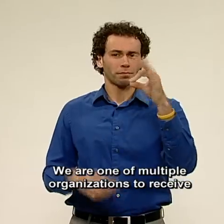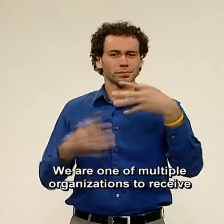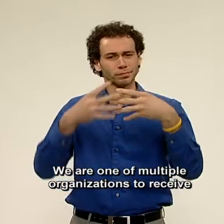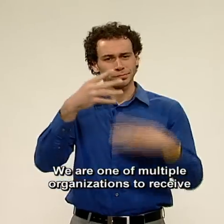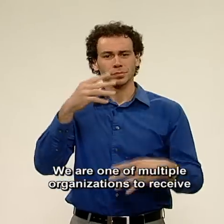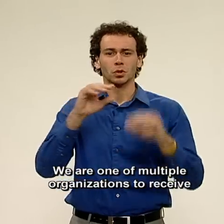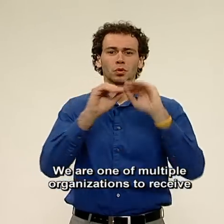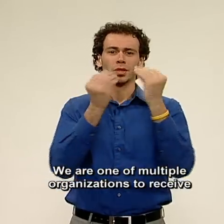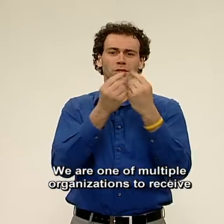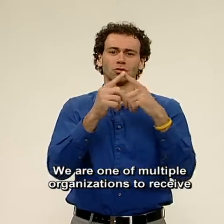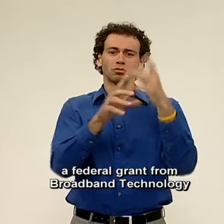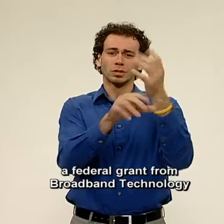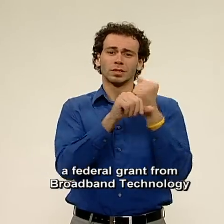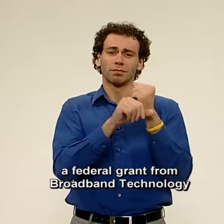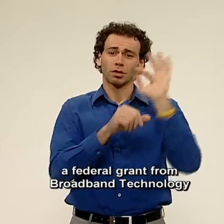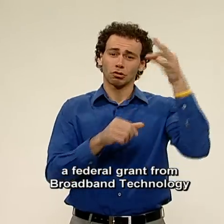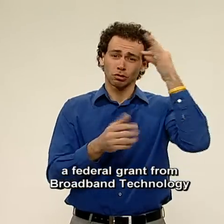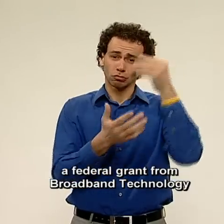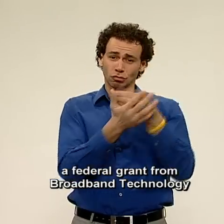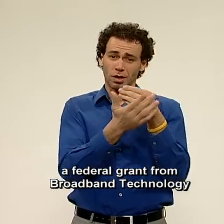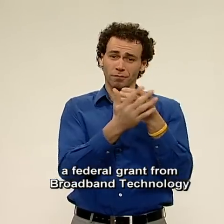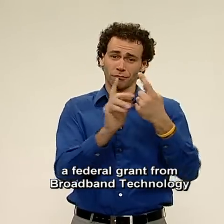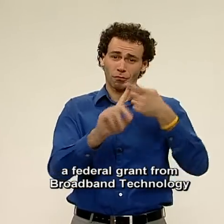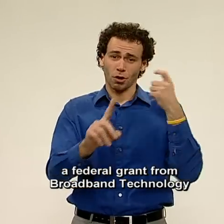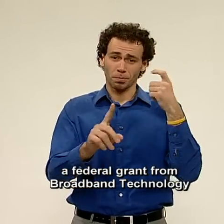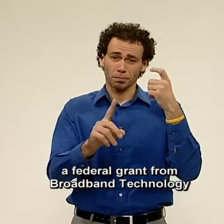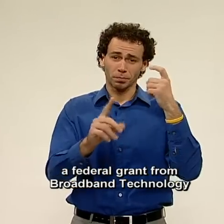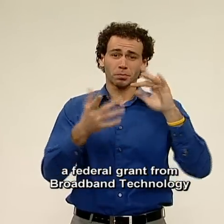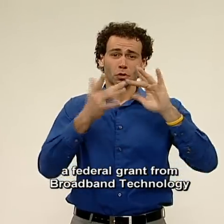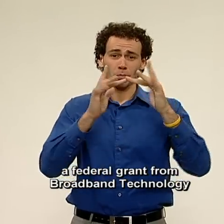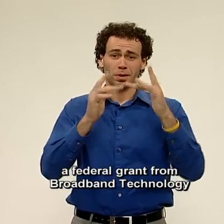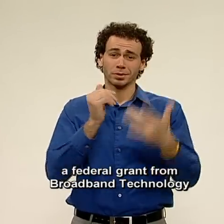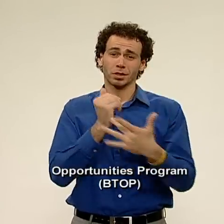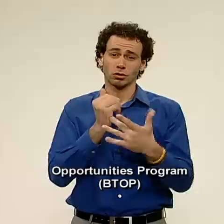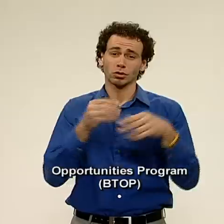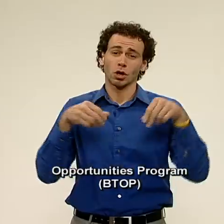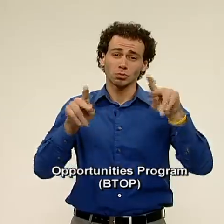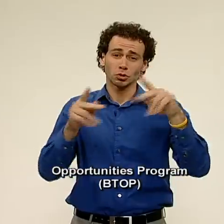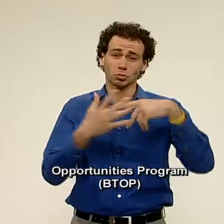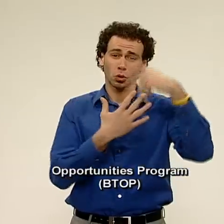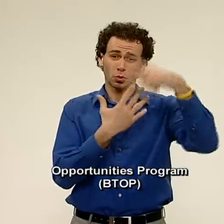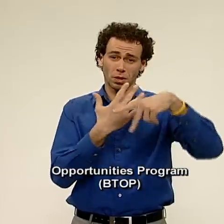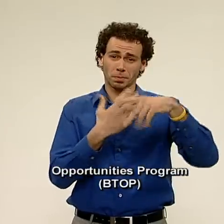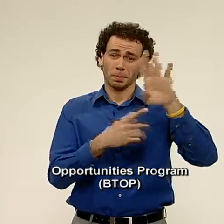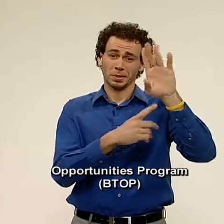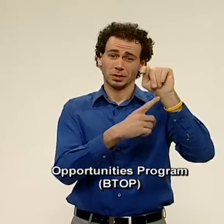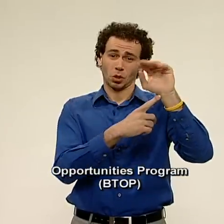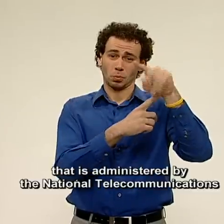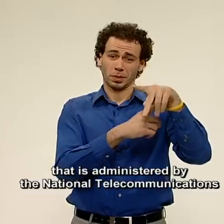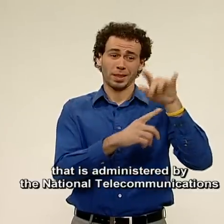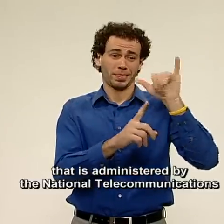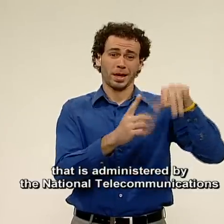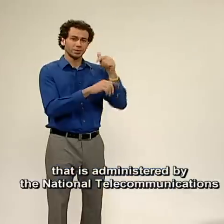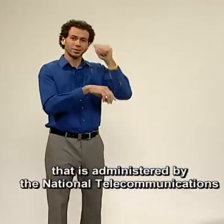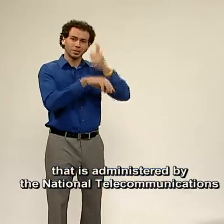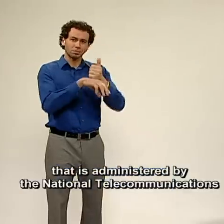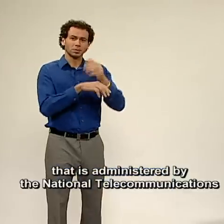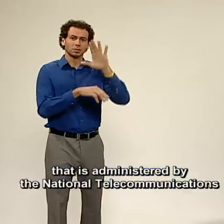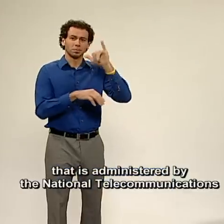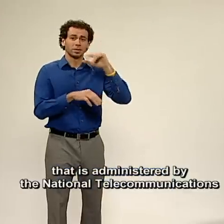one of multiple organizations to receive a federal grant from Broadband Technology Opportunities Program. That is administered by the National